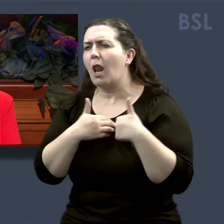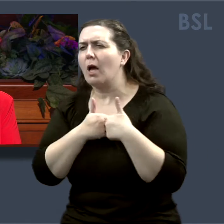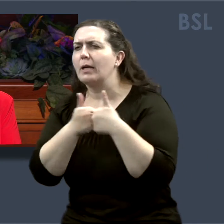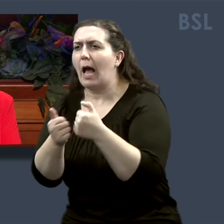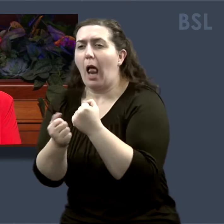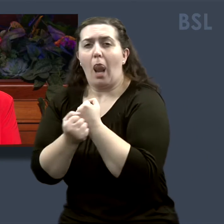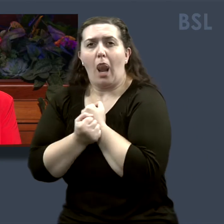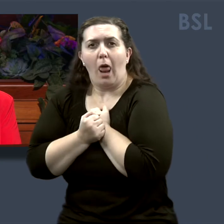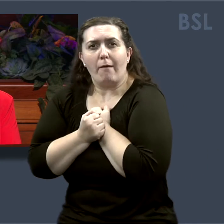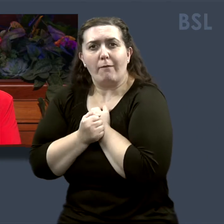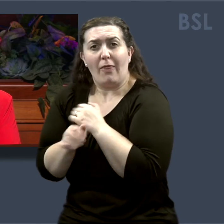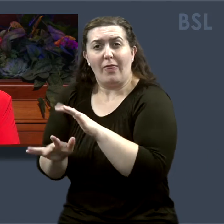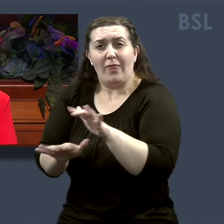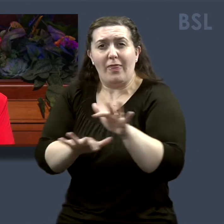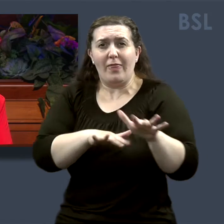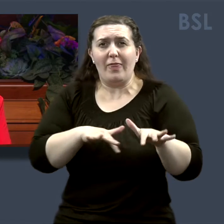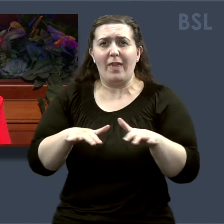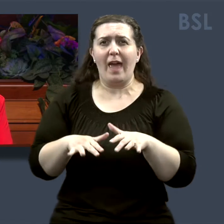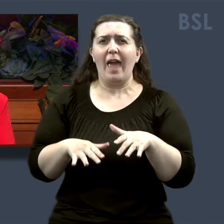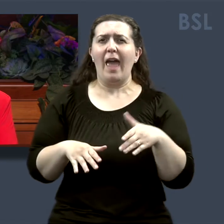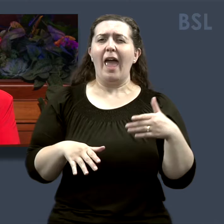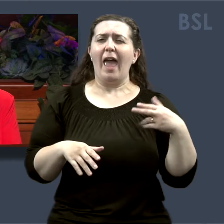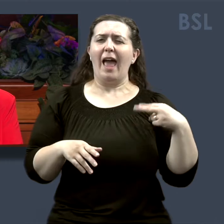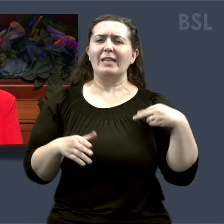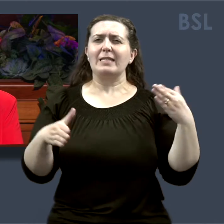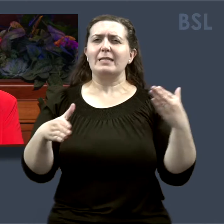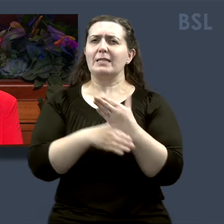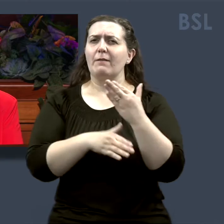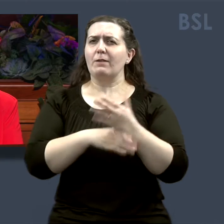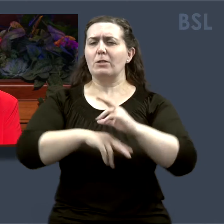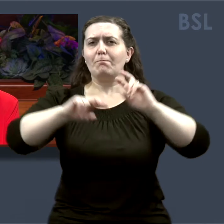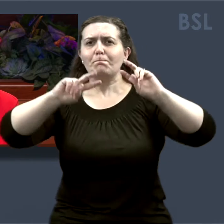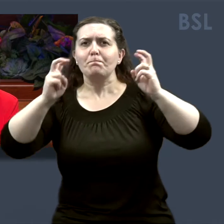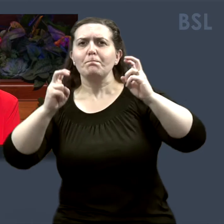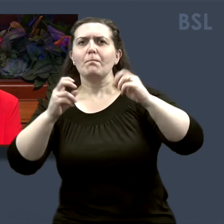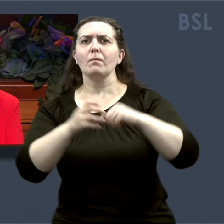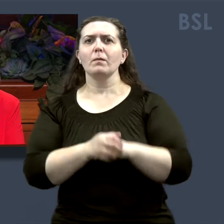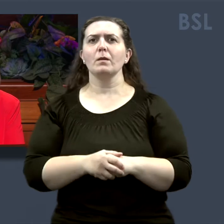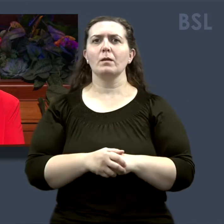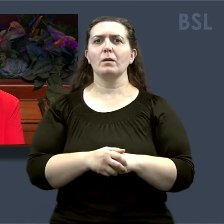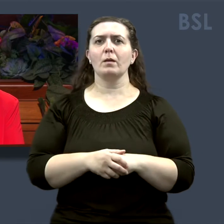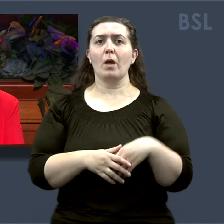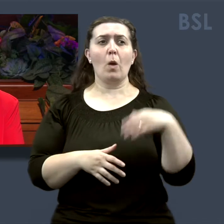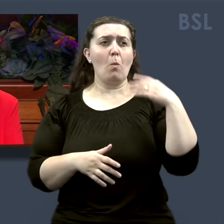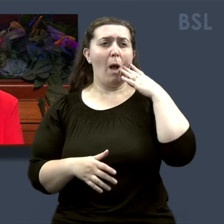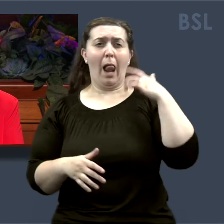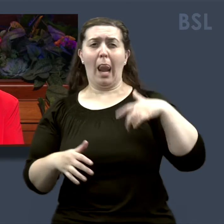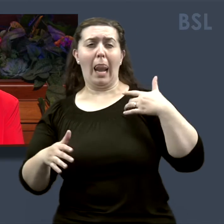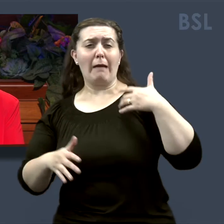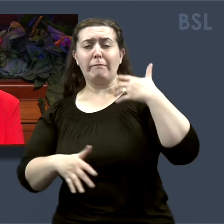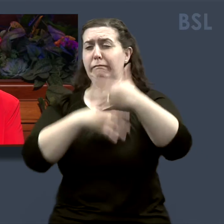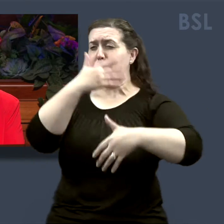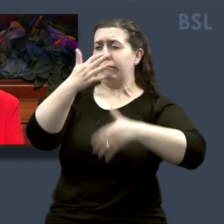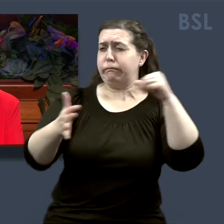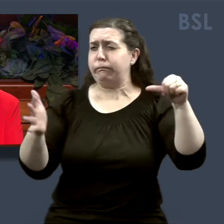and love. Elder Gary E. Stevenson said, When we confront life's wind and rainstorms,